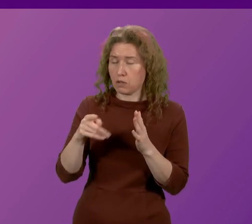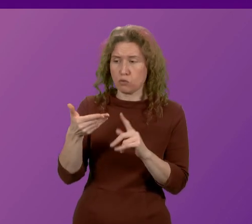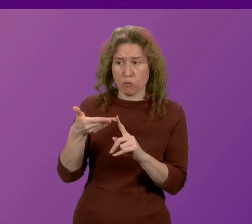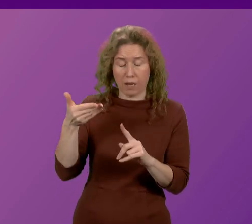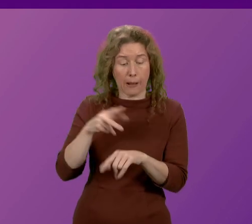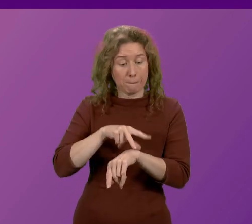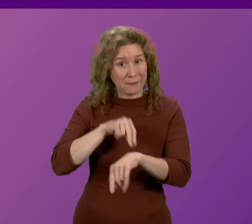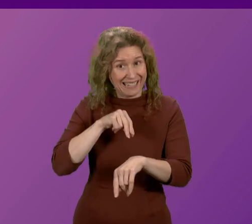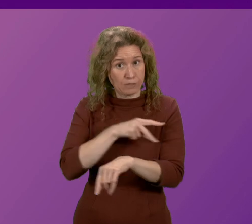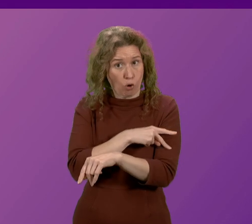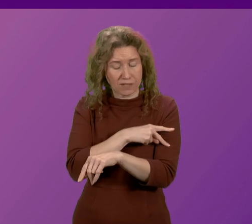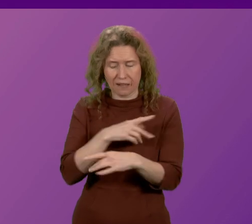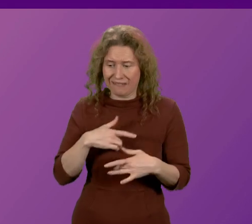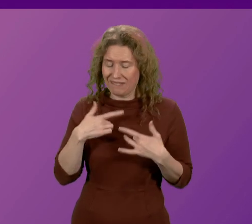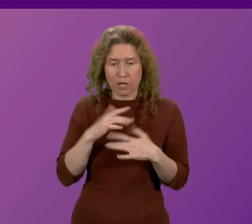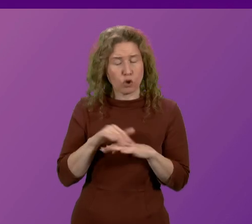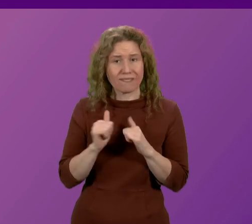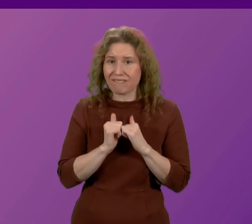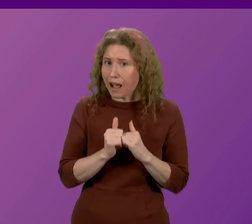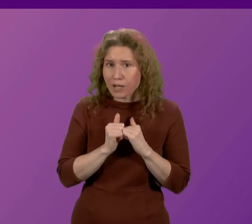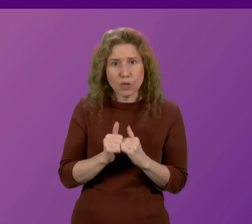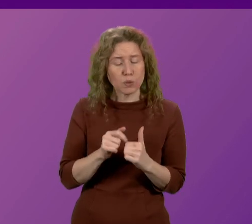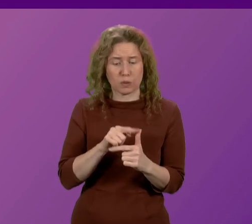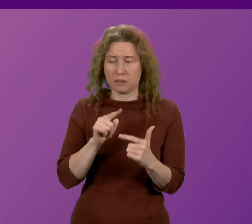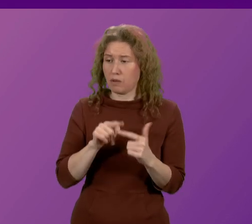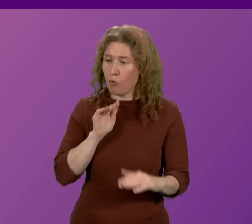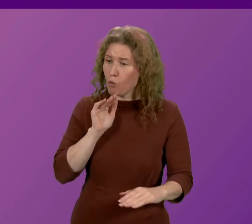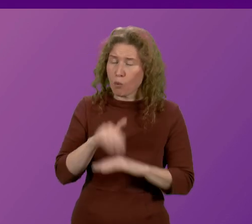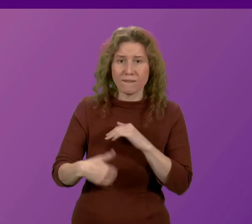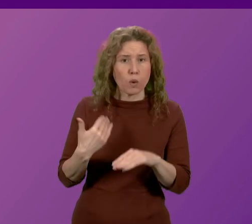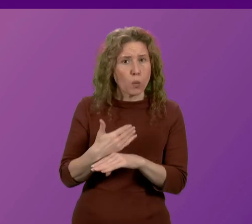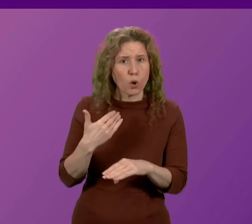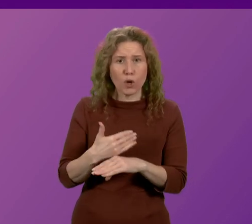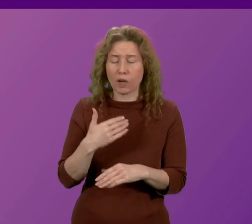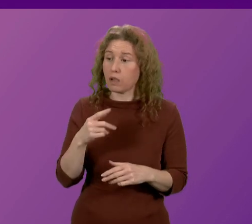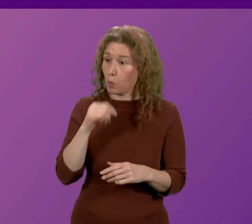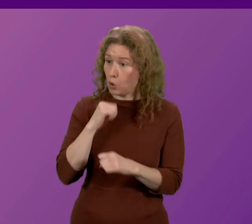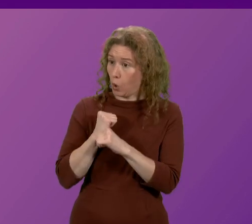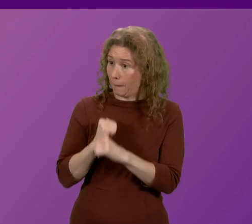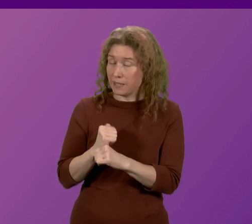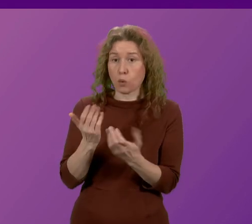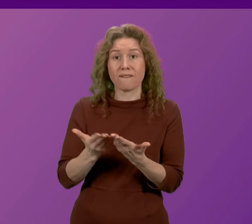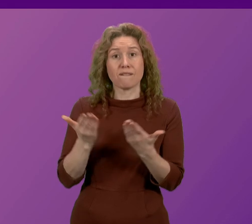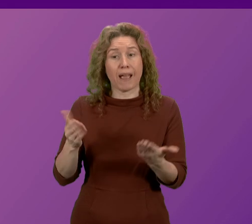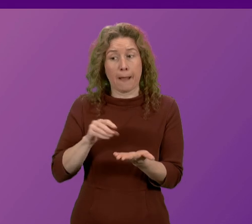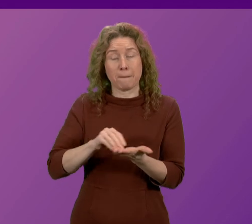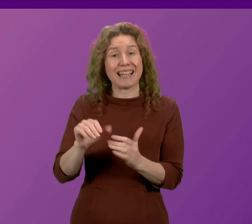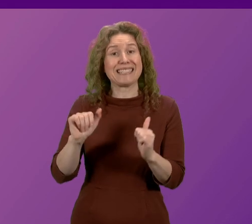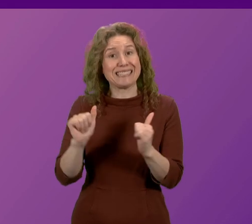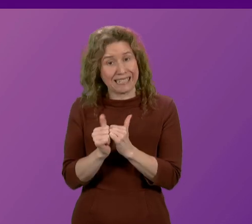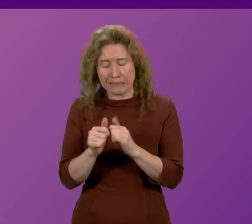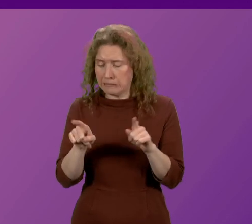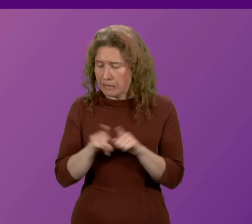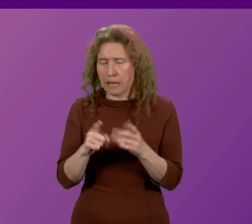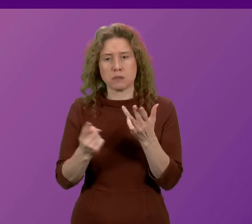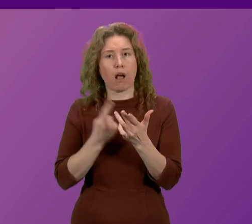that police officers feel undervalued and overworked and will he commit to a fair pay deal in line with other